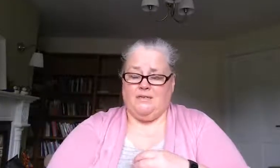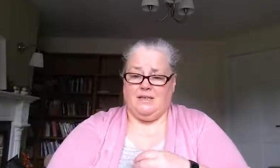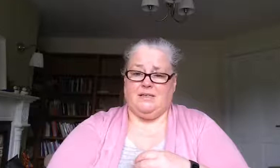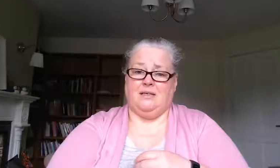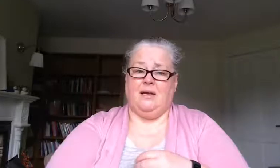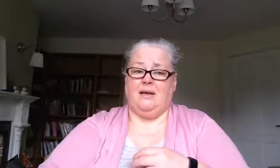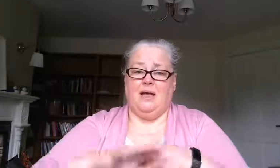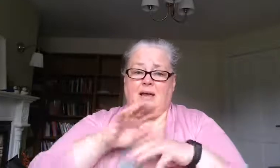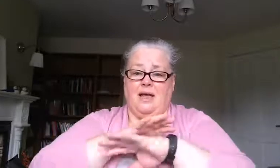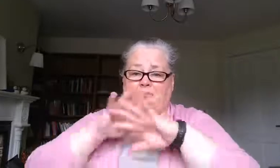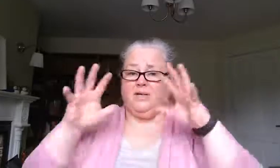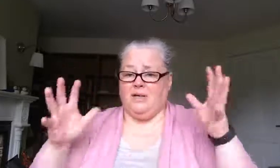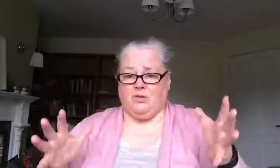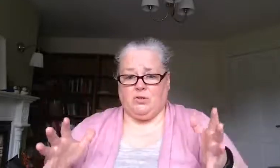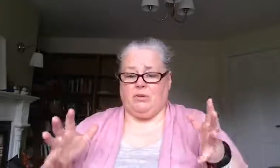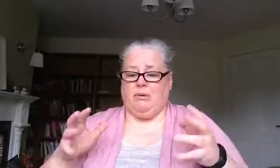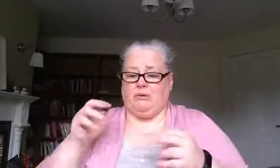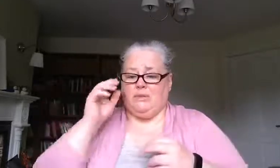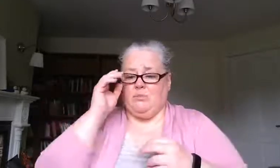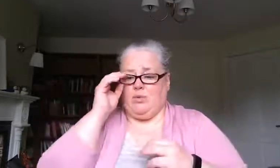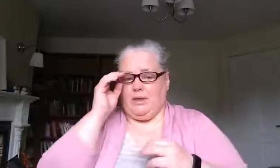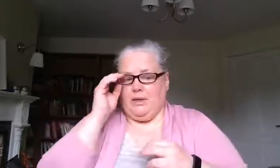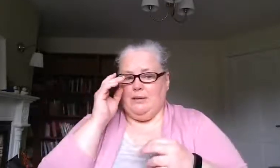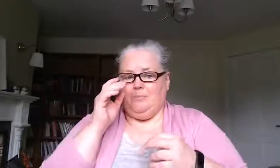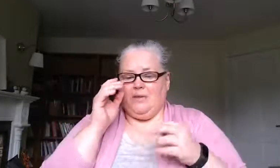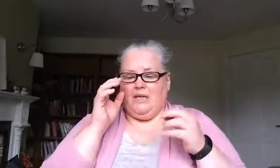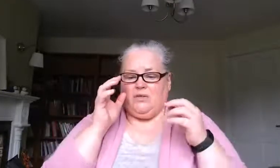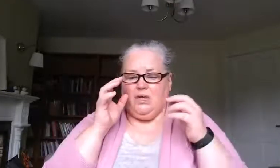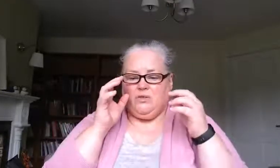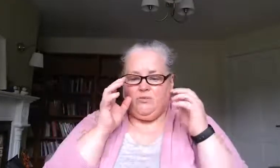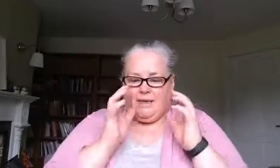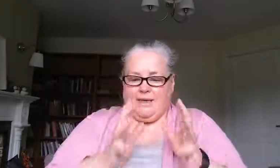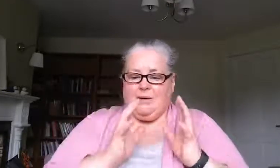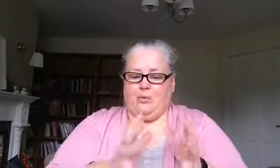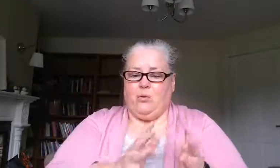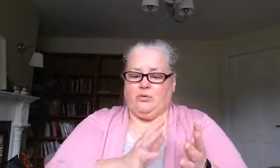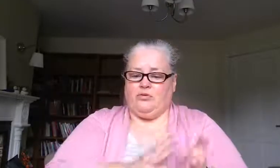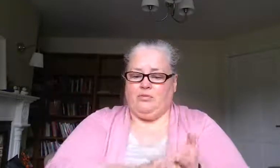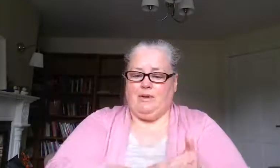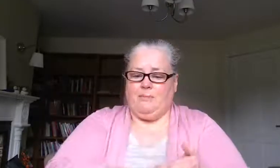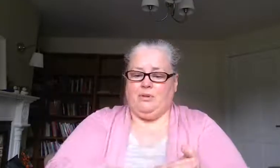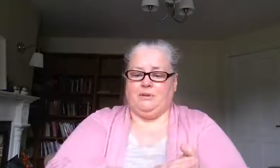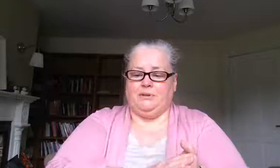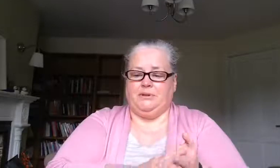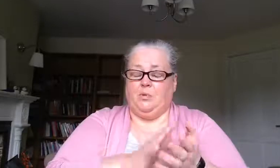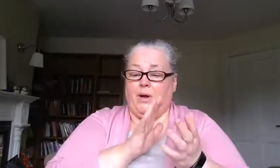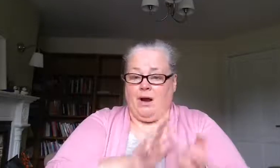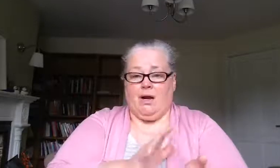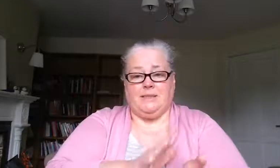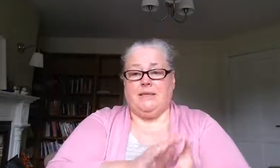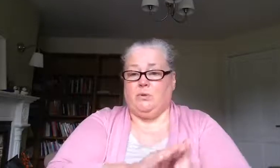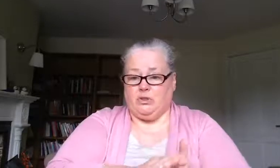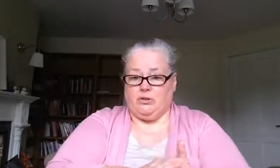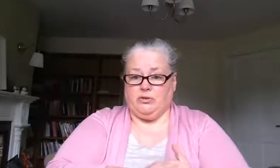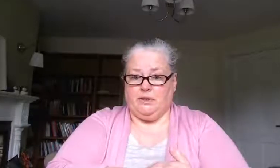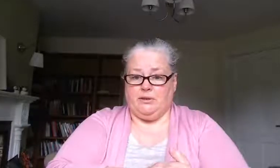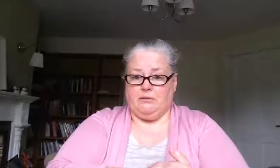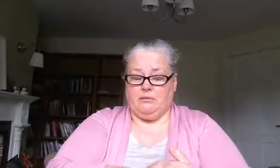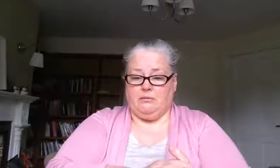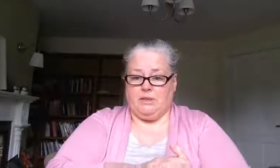this and and everything i've talked about this morning it's it's really important to remember you know we are dealing with children here this